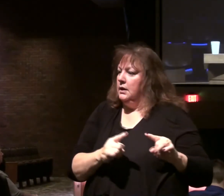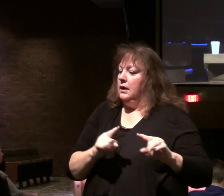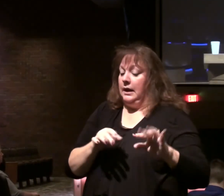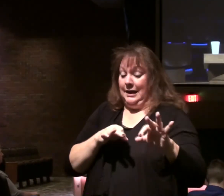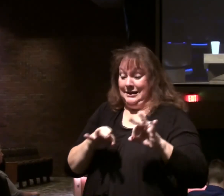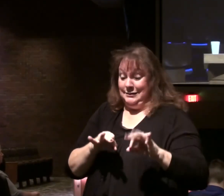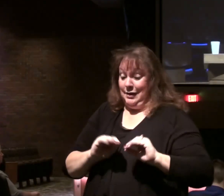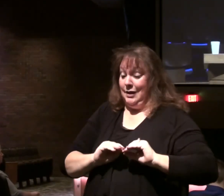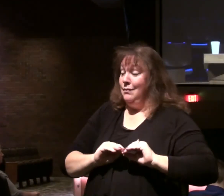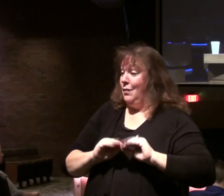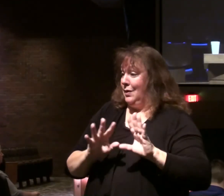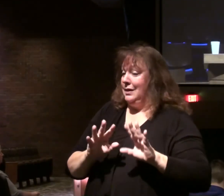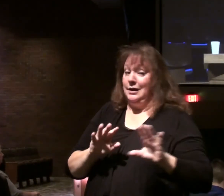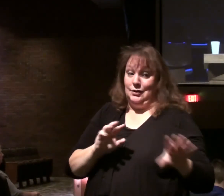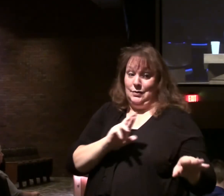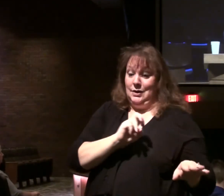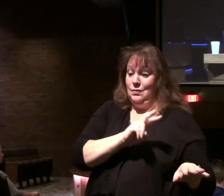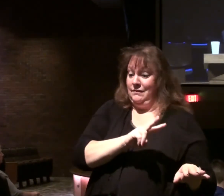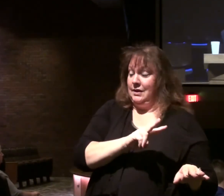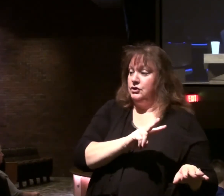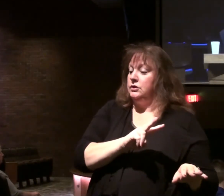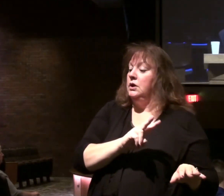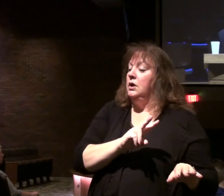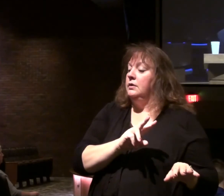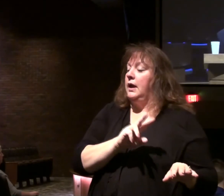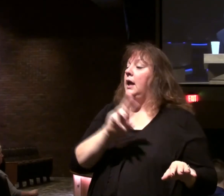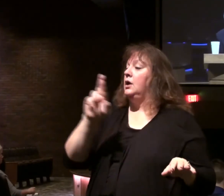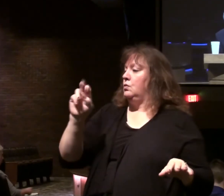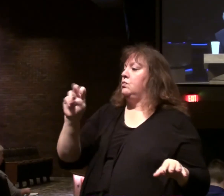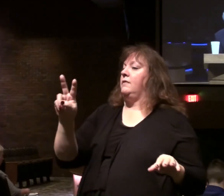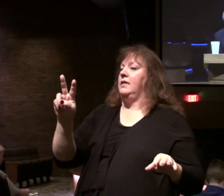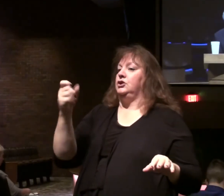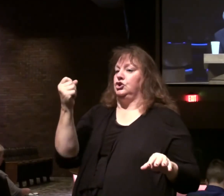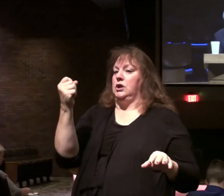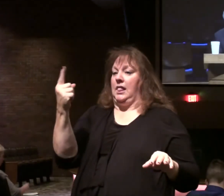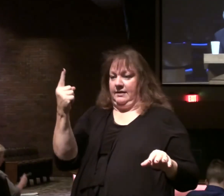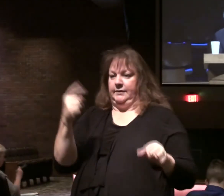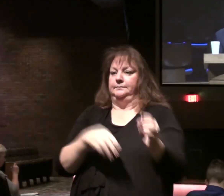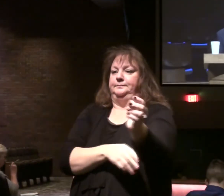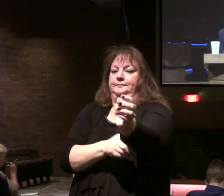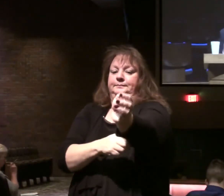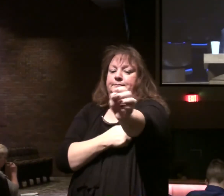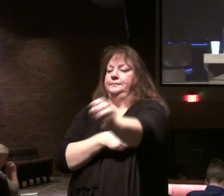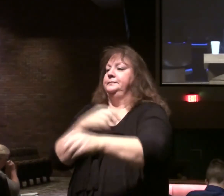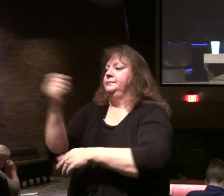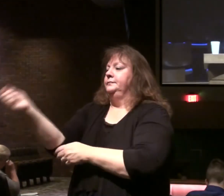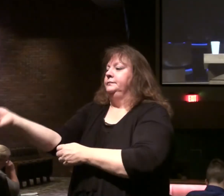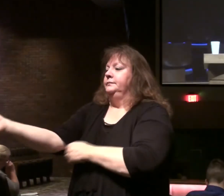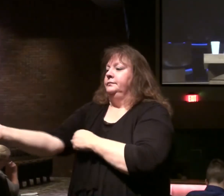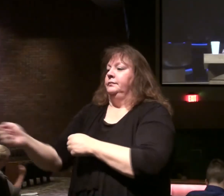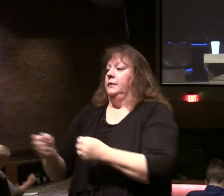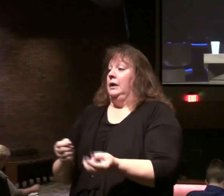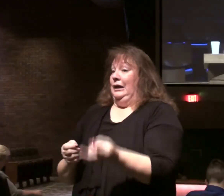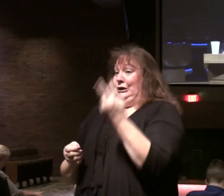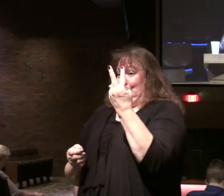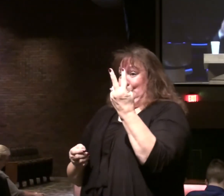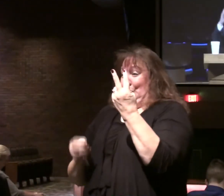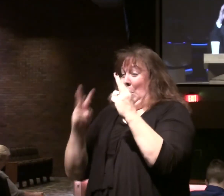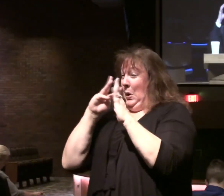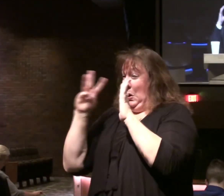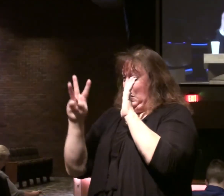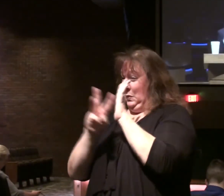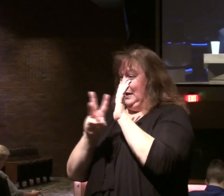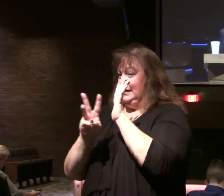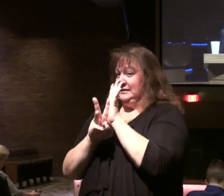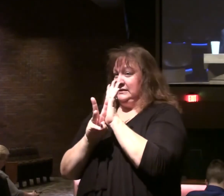Clarified further. In Revelation. All right. Come back to Revelation 11. So these are two. Witnesses. Who